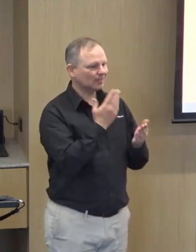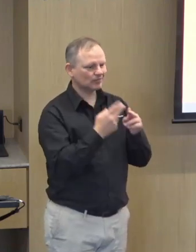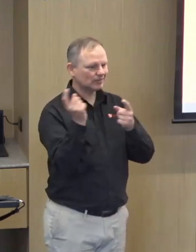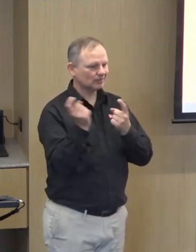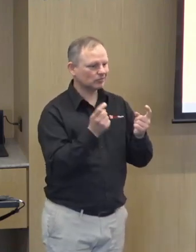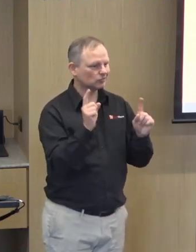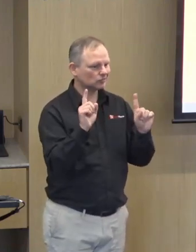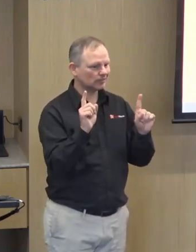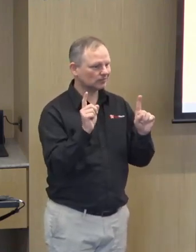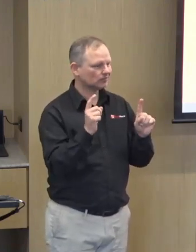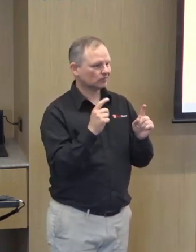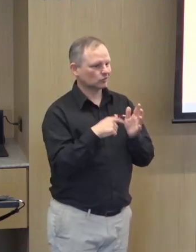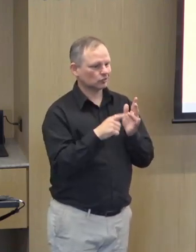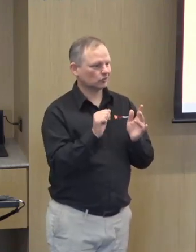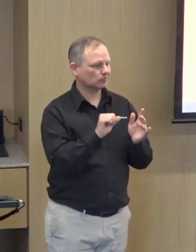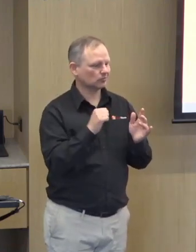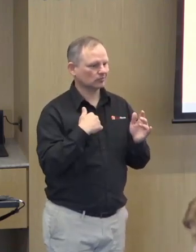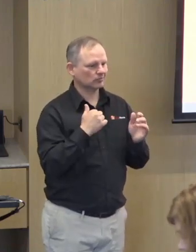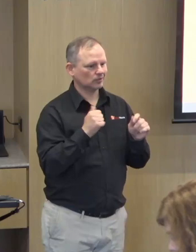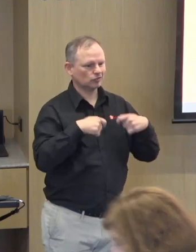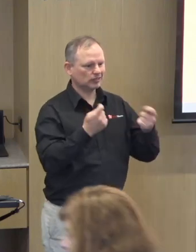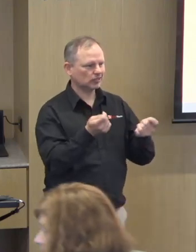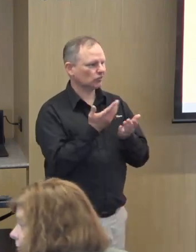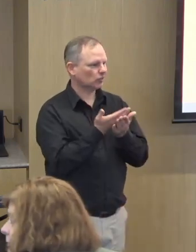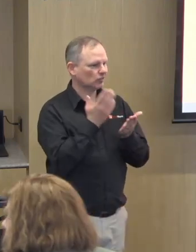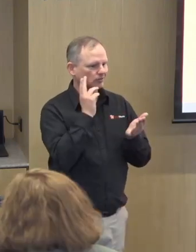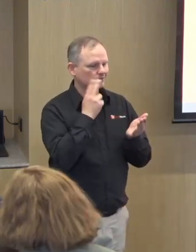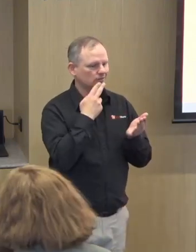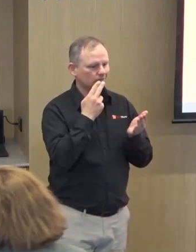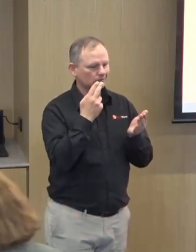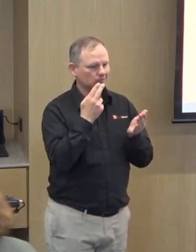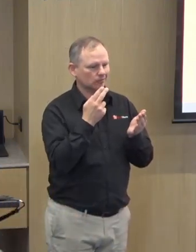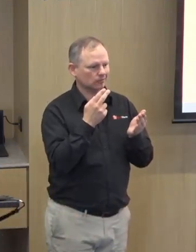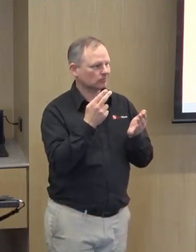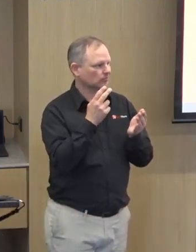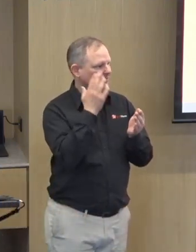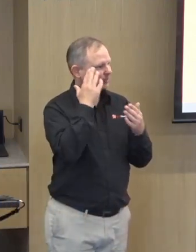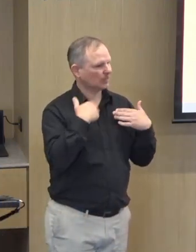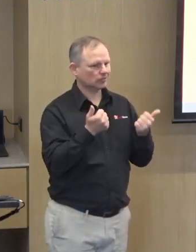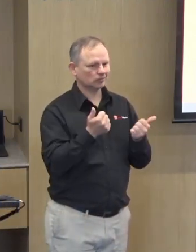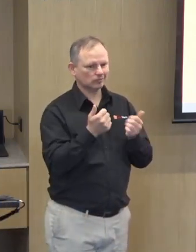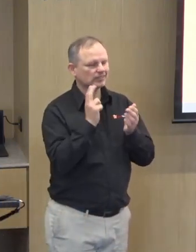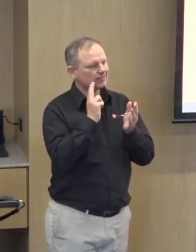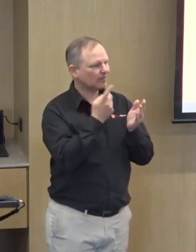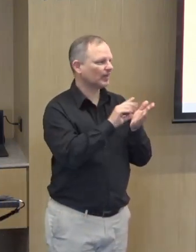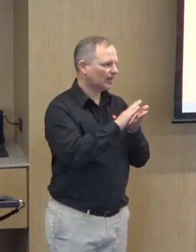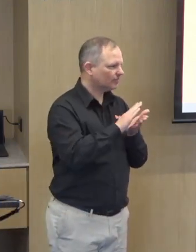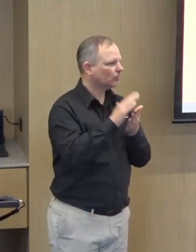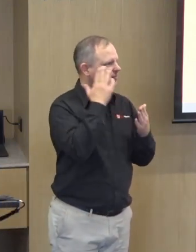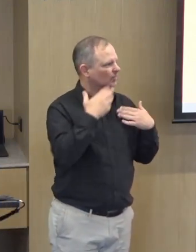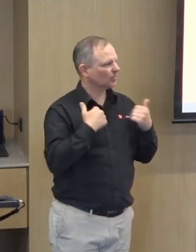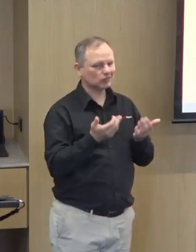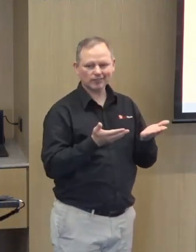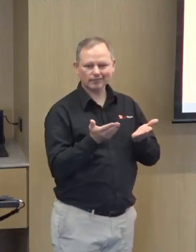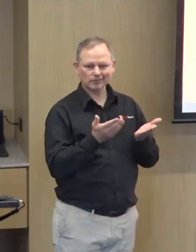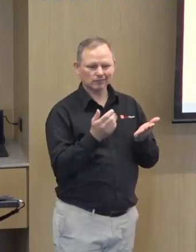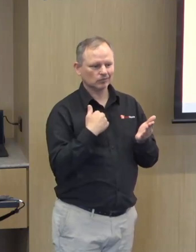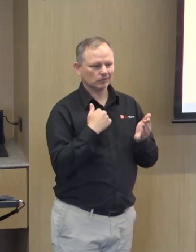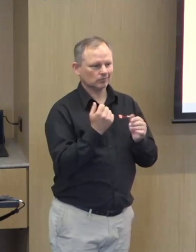I'm very grateful for you making the time to be here today to see a presentation, very important presentation for the deaf and hard of hearing